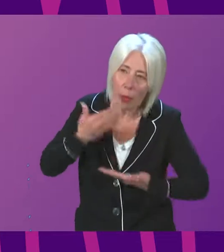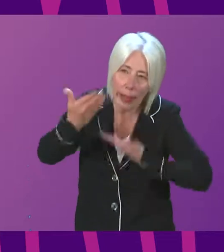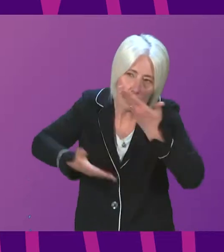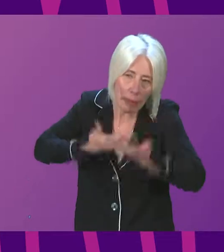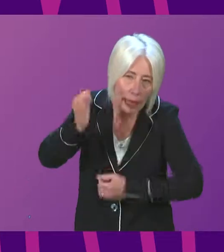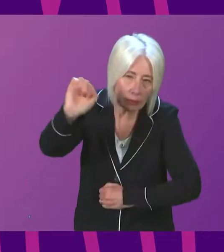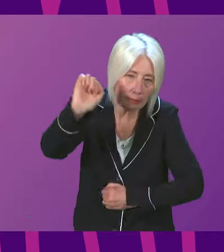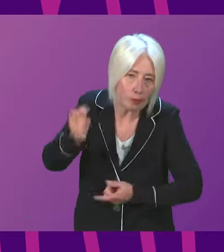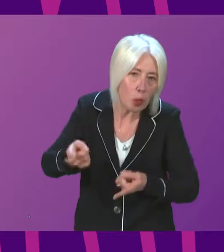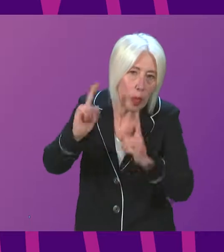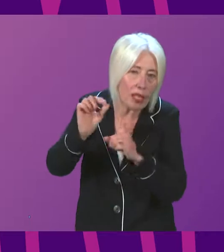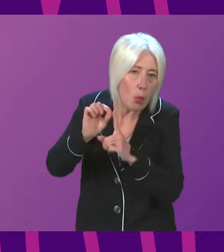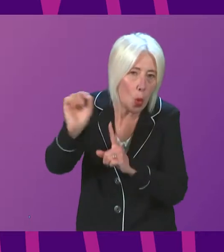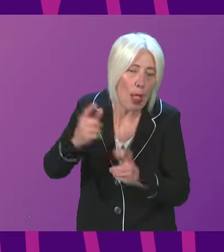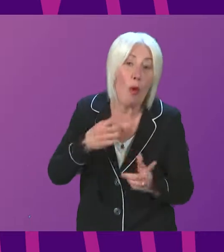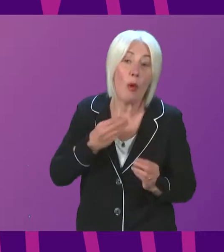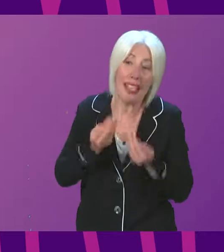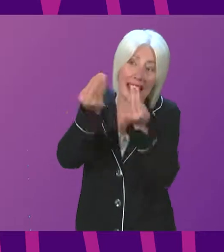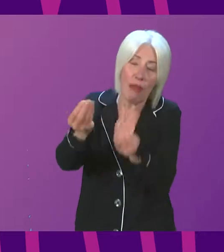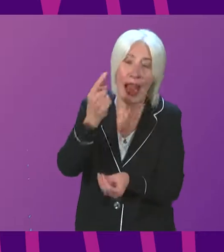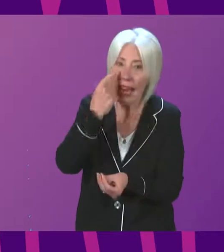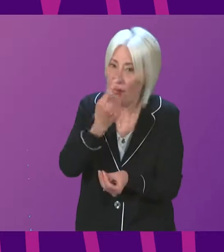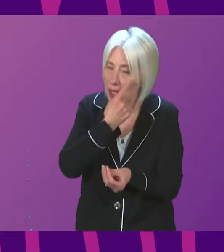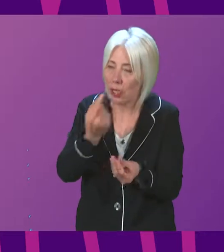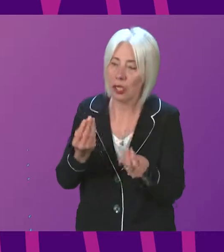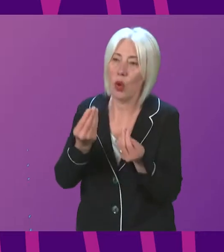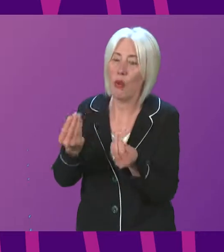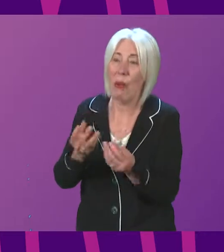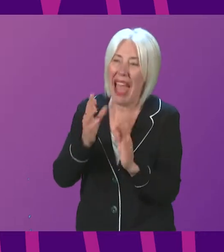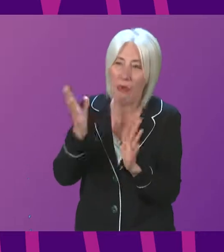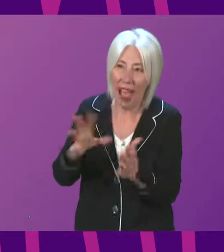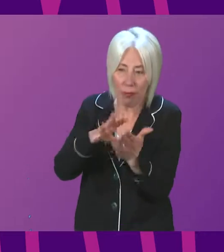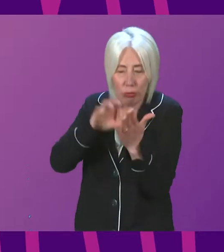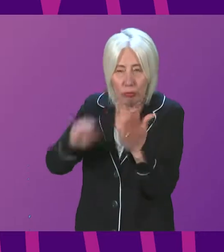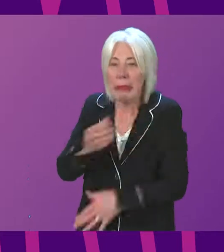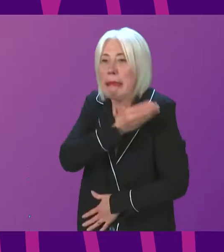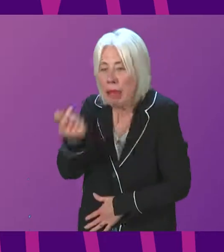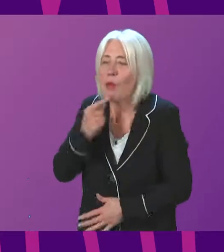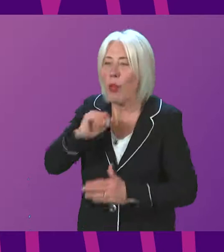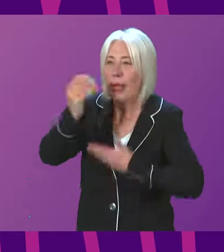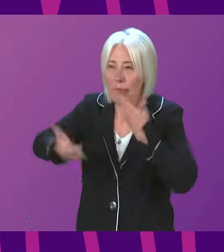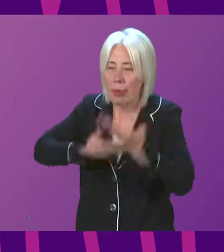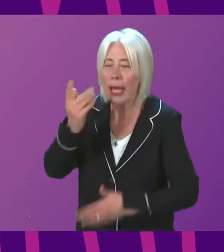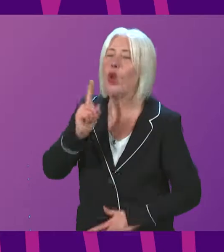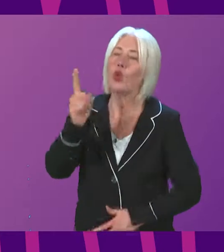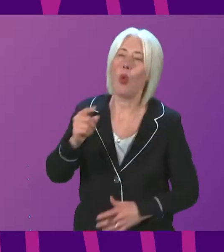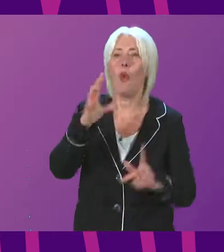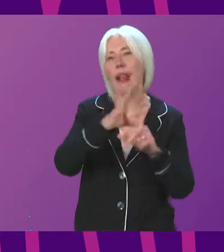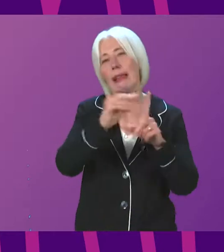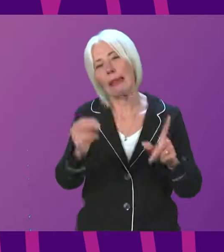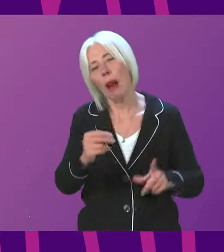Lady Poole in the submission of evidence to Lady Poole. So I can envisage a situation, for example,